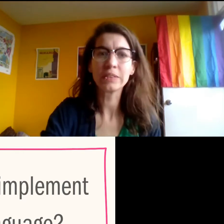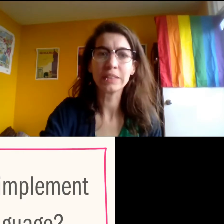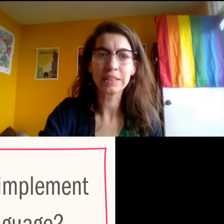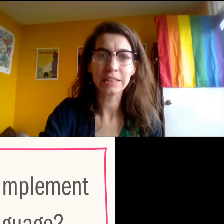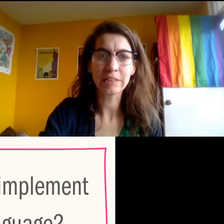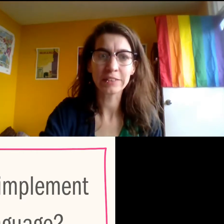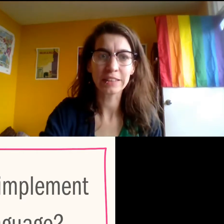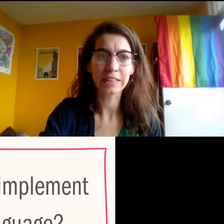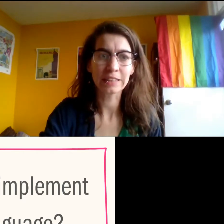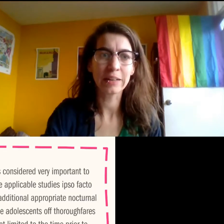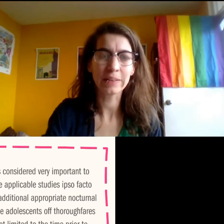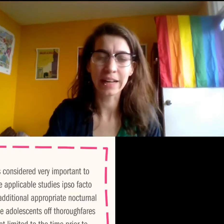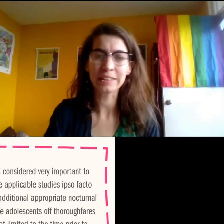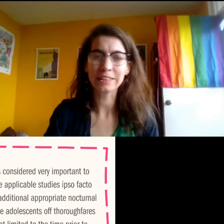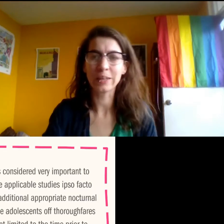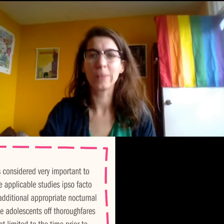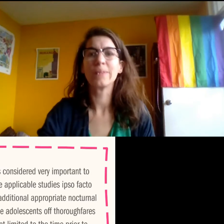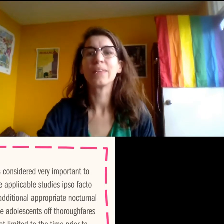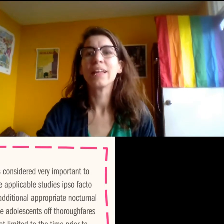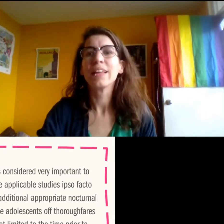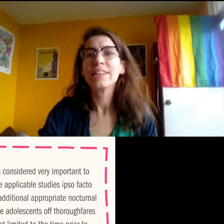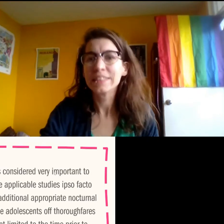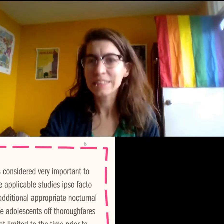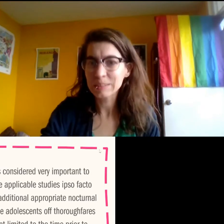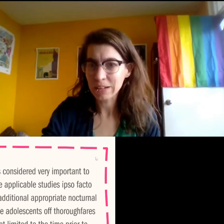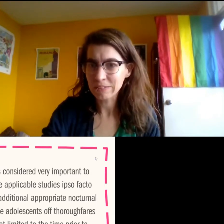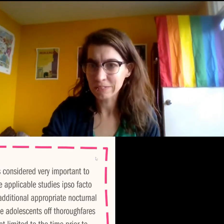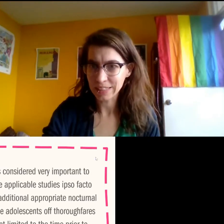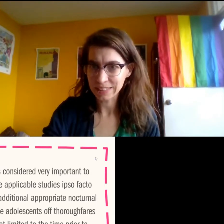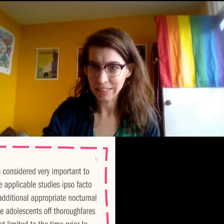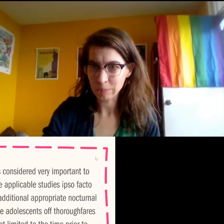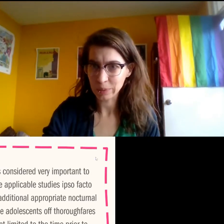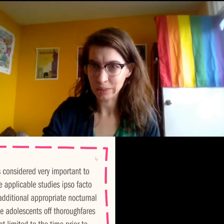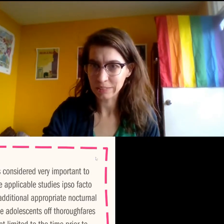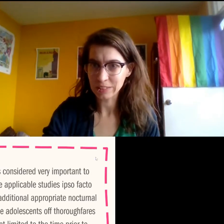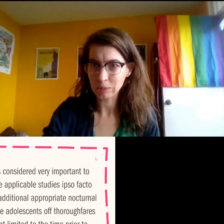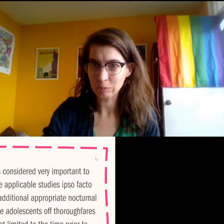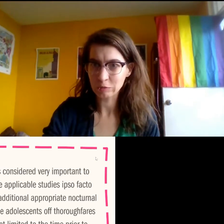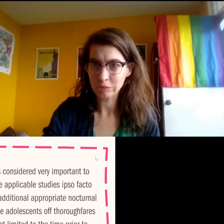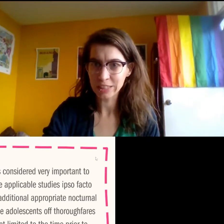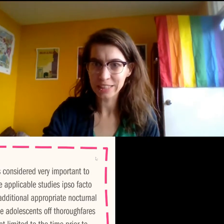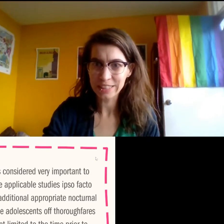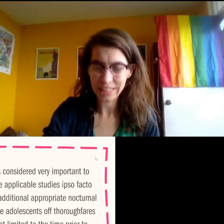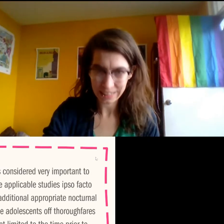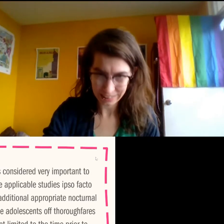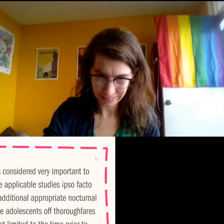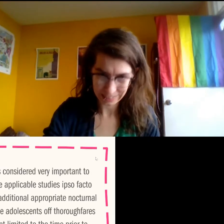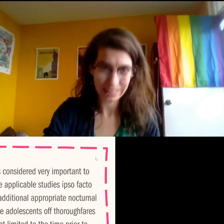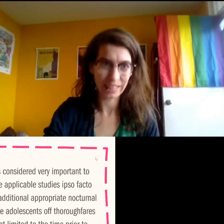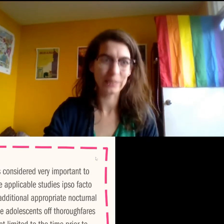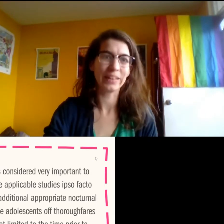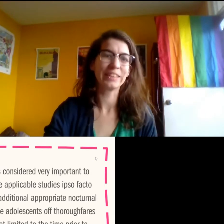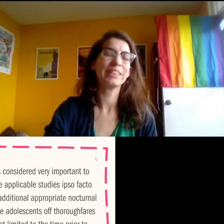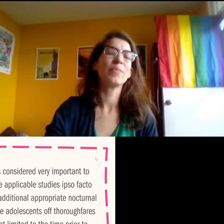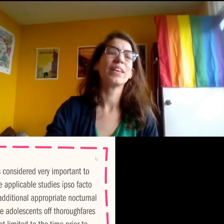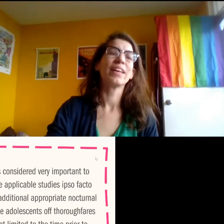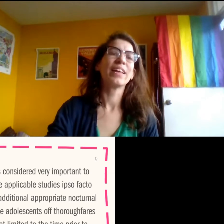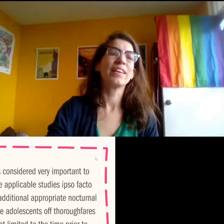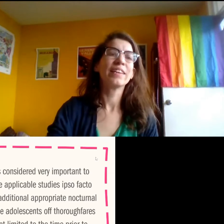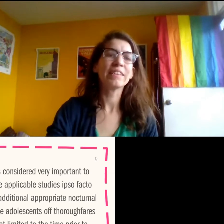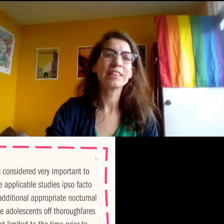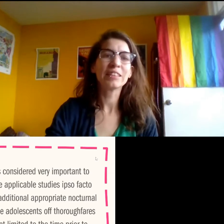I will go to this slide for a second. Okay. So this is my fun example of some ridiculous language.